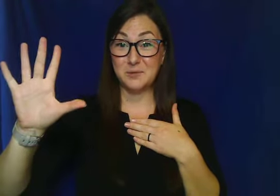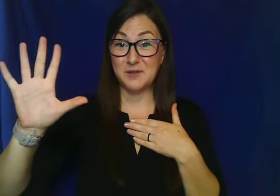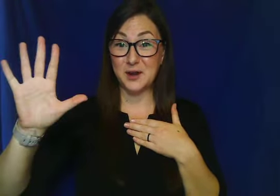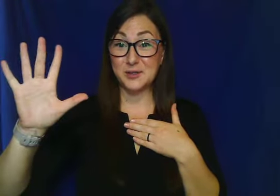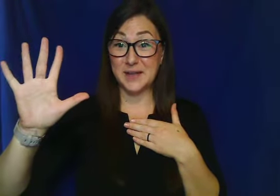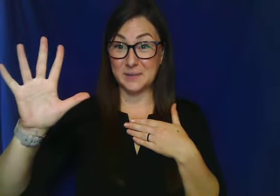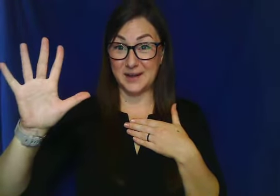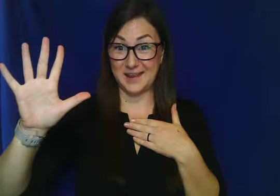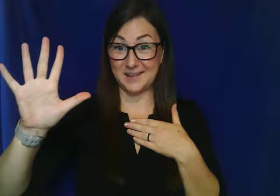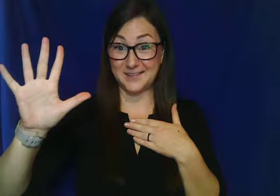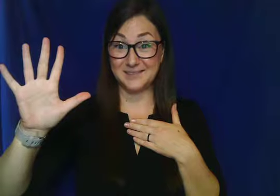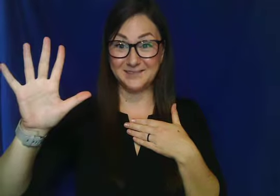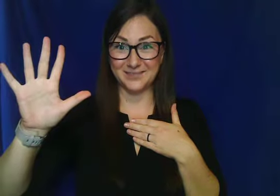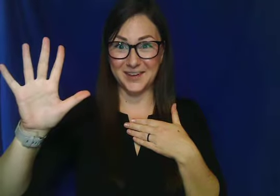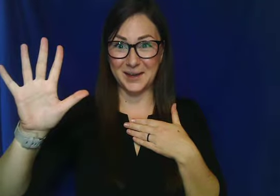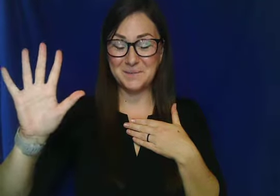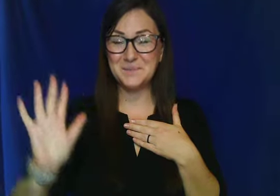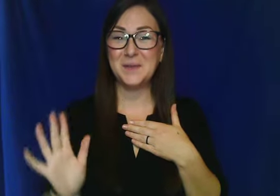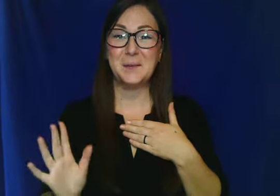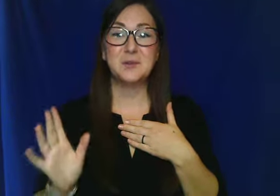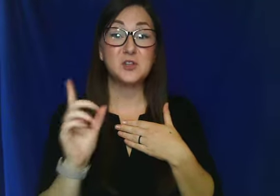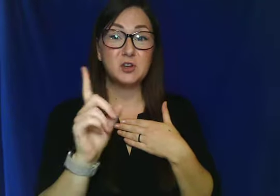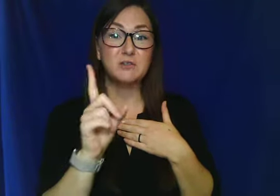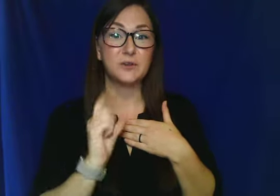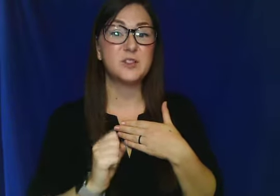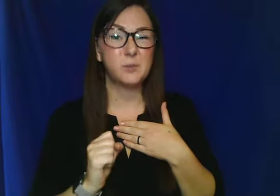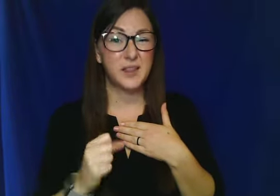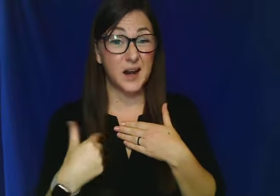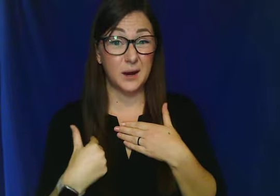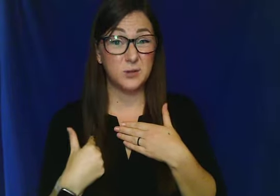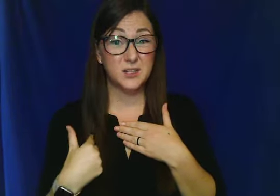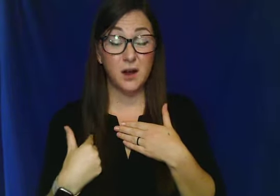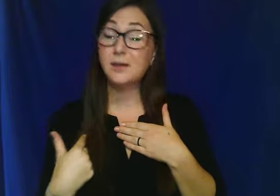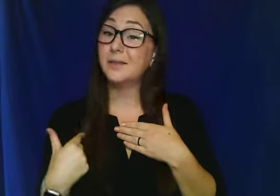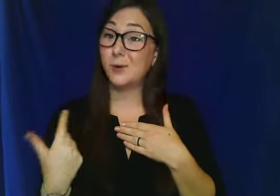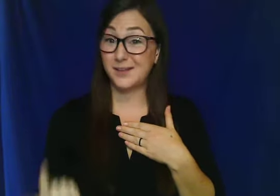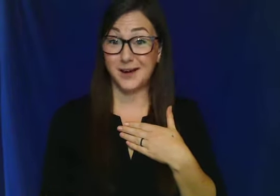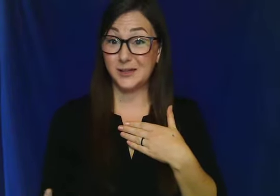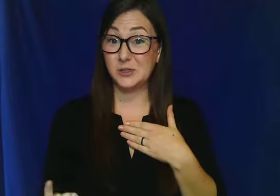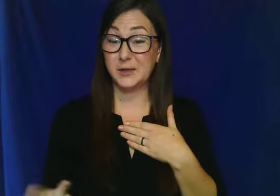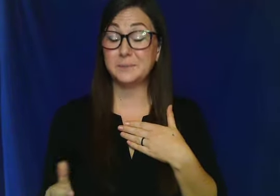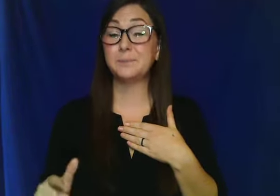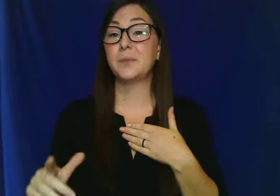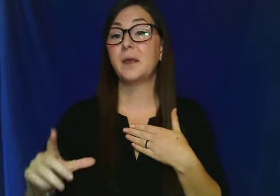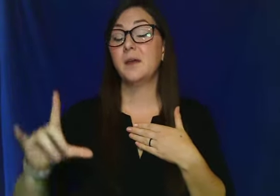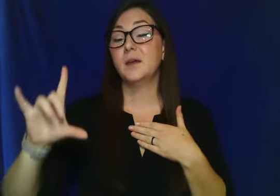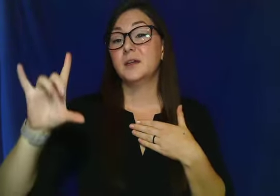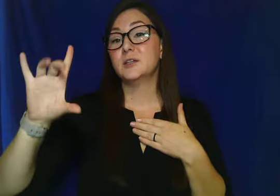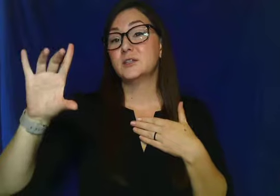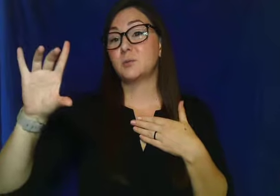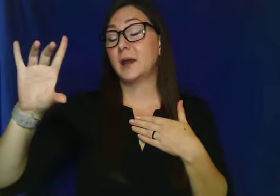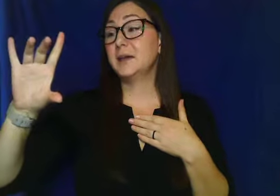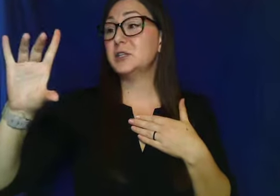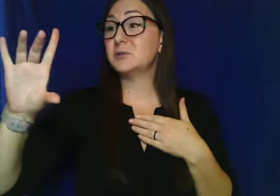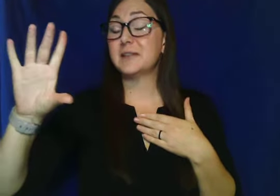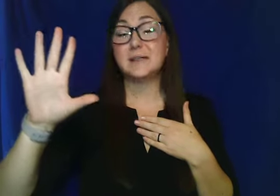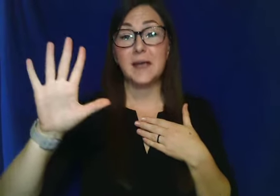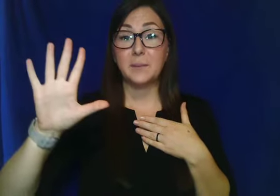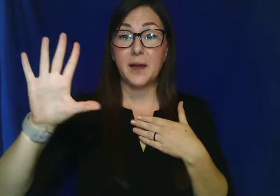we've got our dominant hand. Okay? I'm going to show you first the way that I was taught and the way that I do it. So what I do is I take my